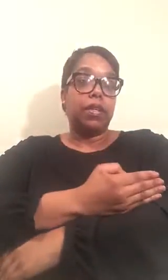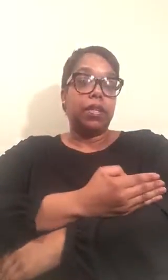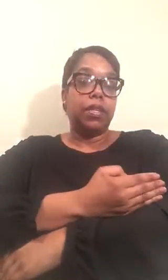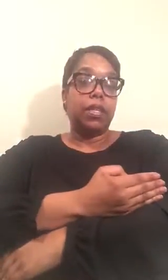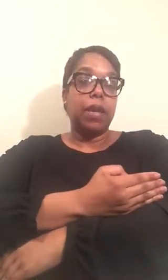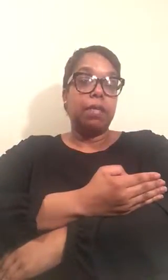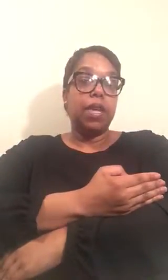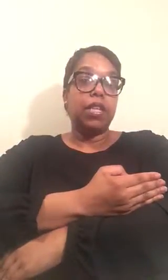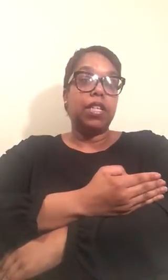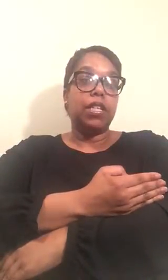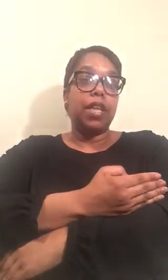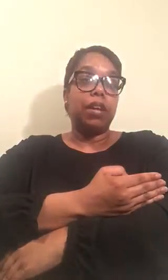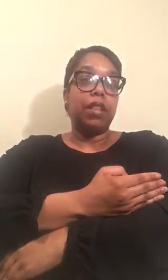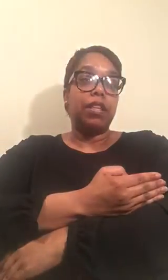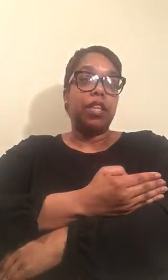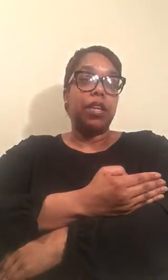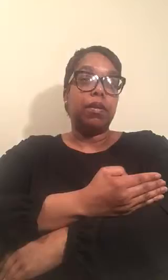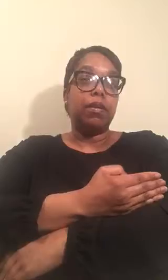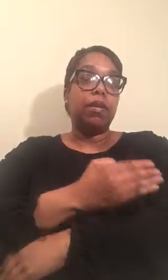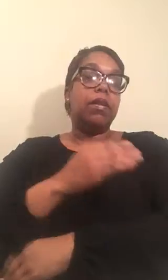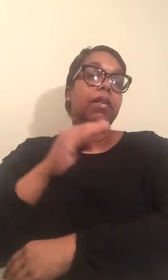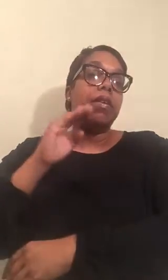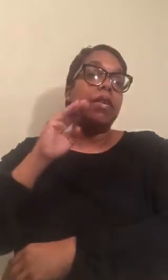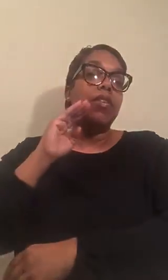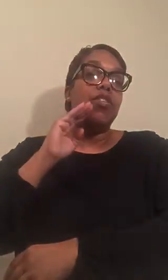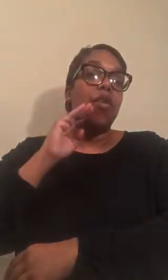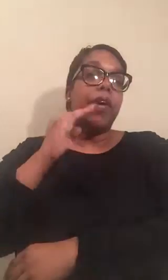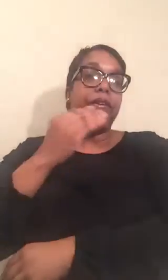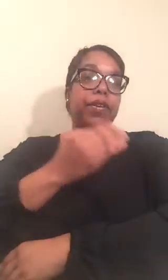Same thing. Just down at the chin. Daughter.